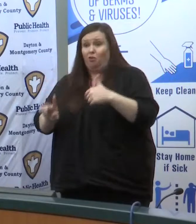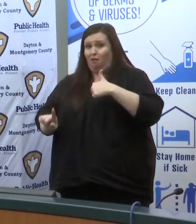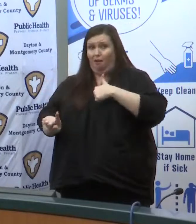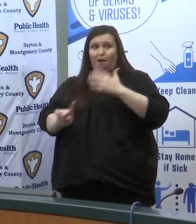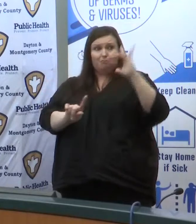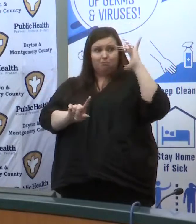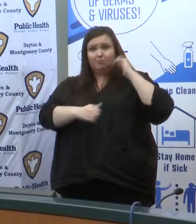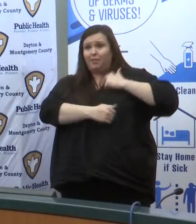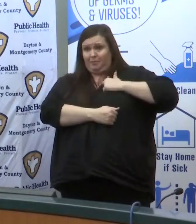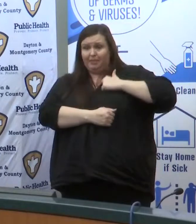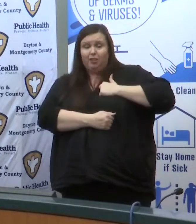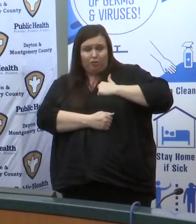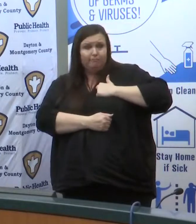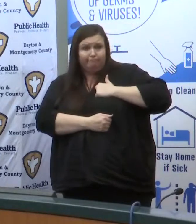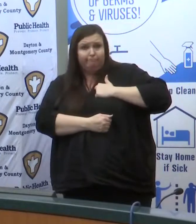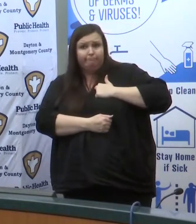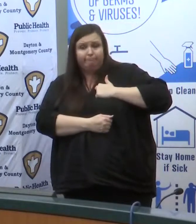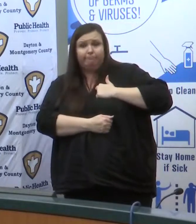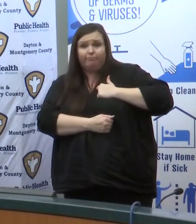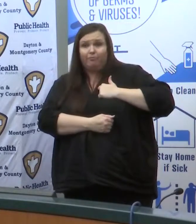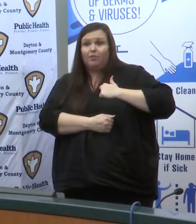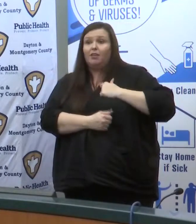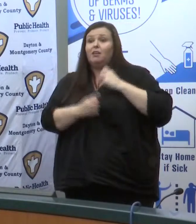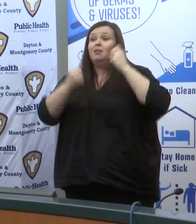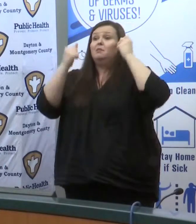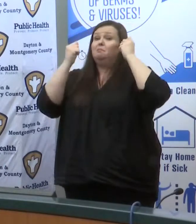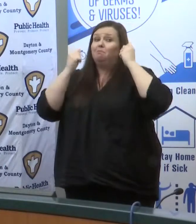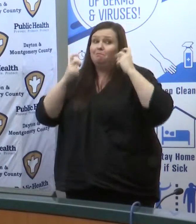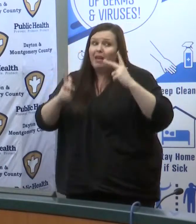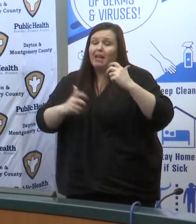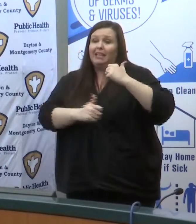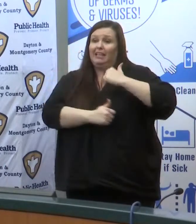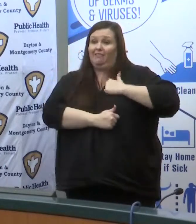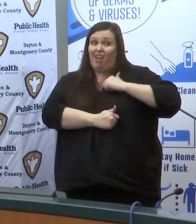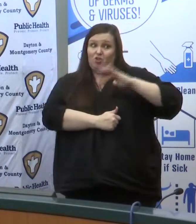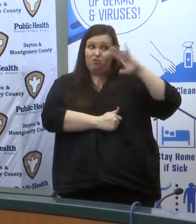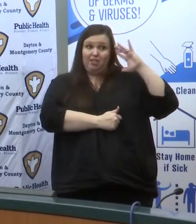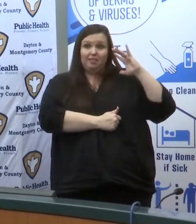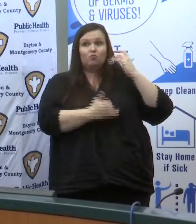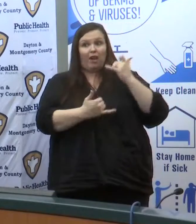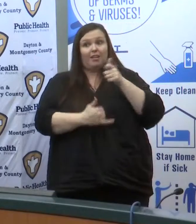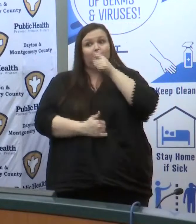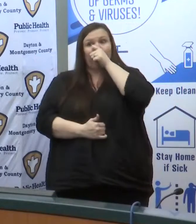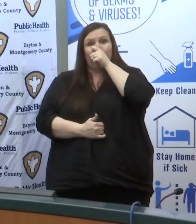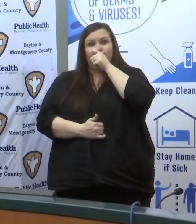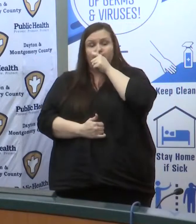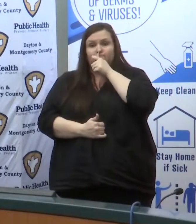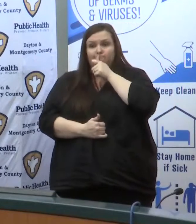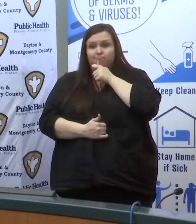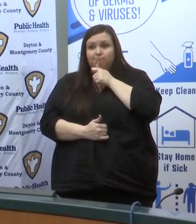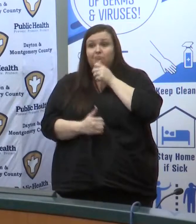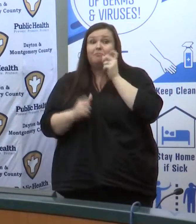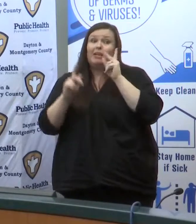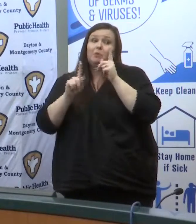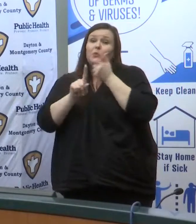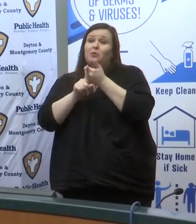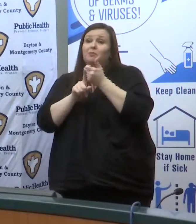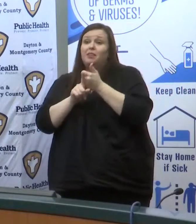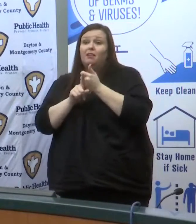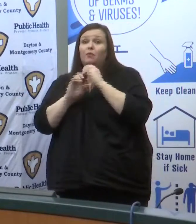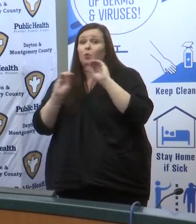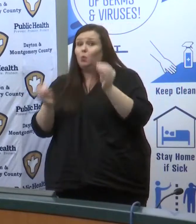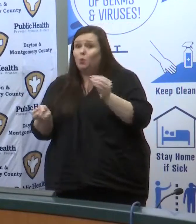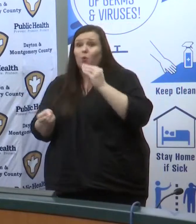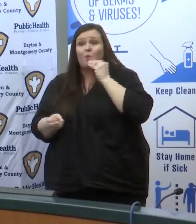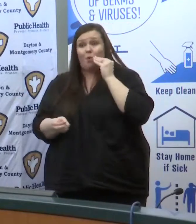and uh we have a lot of veterans out there suffering from this a lot of homeless veterans i am